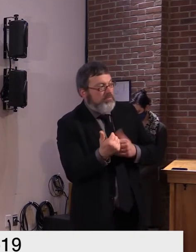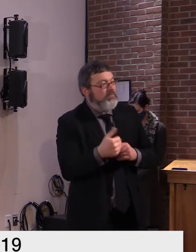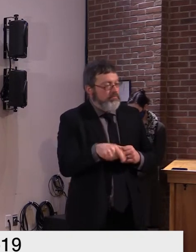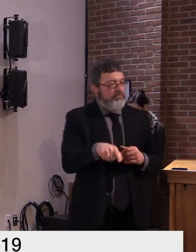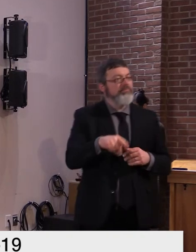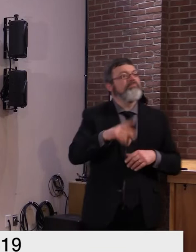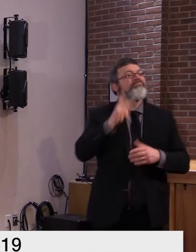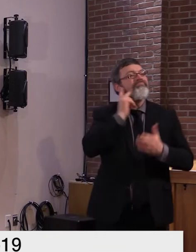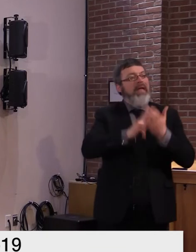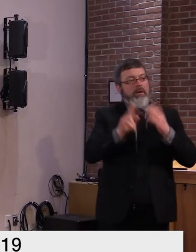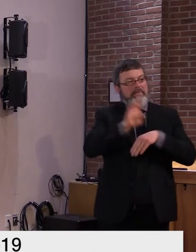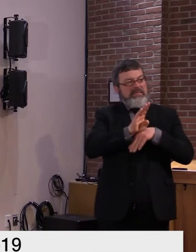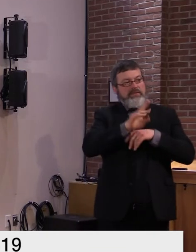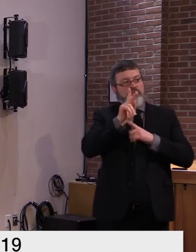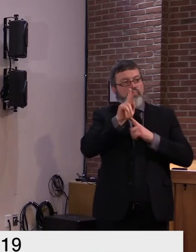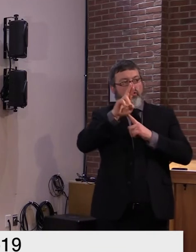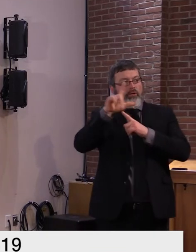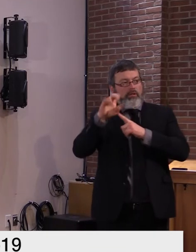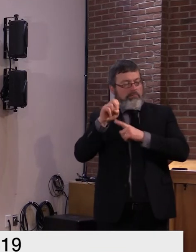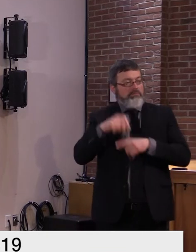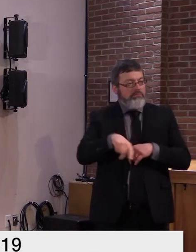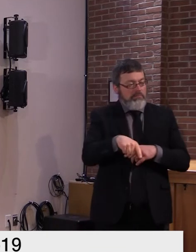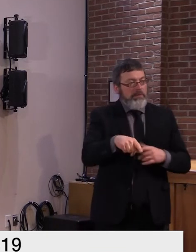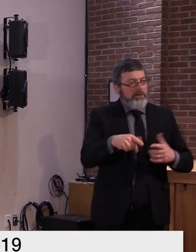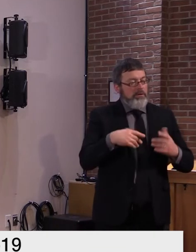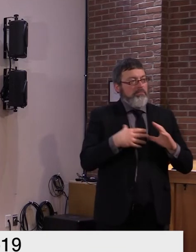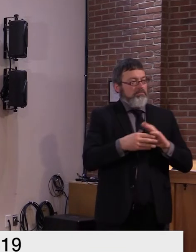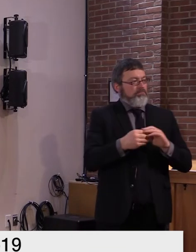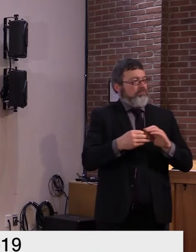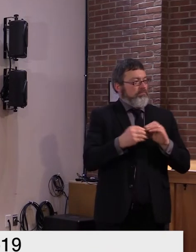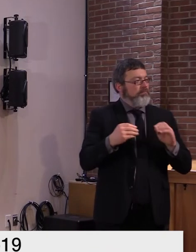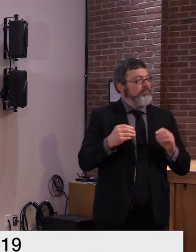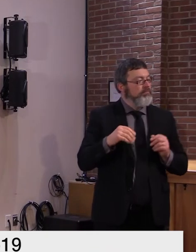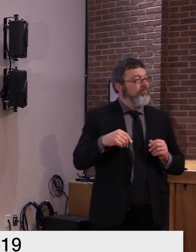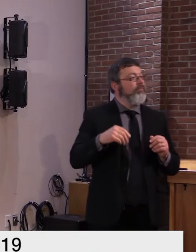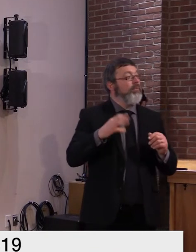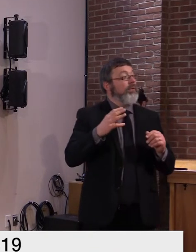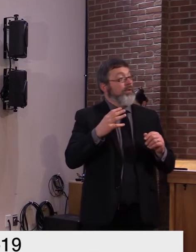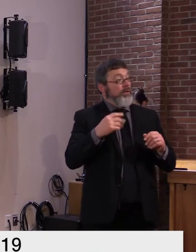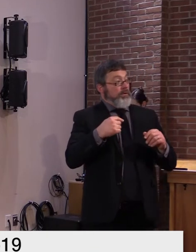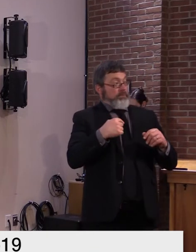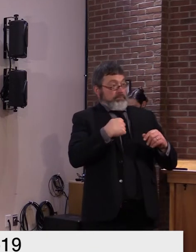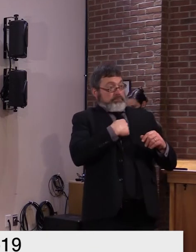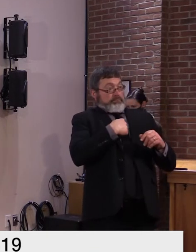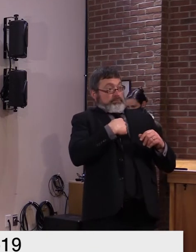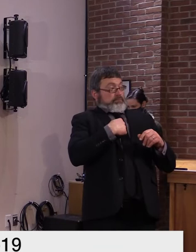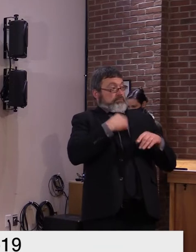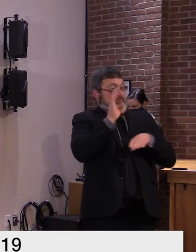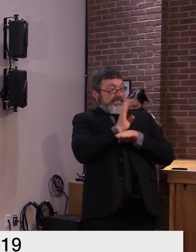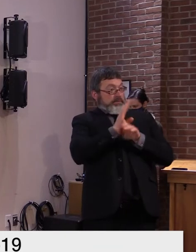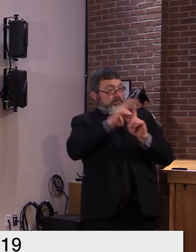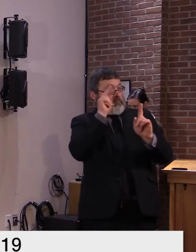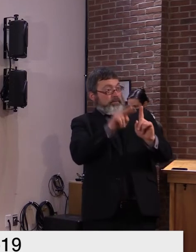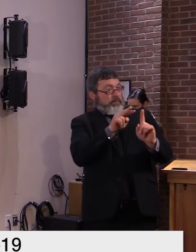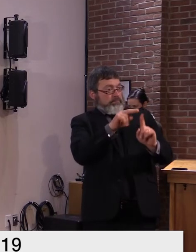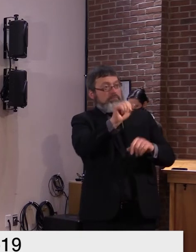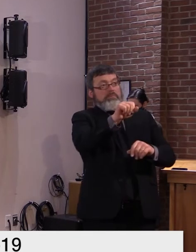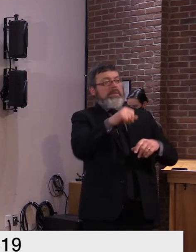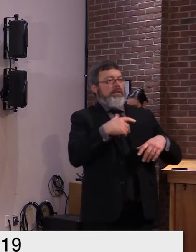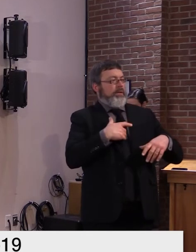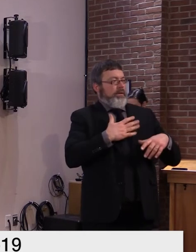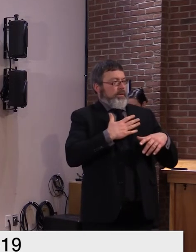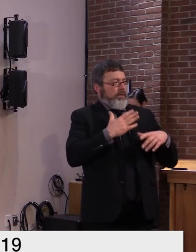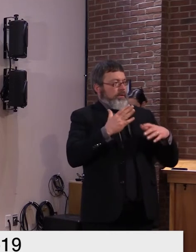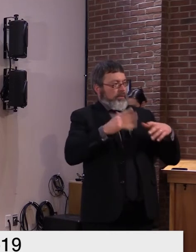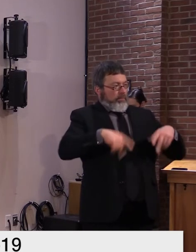we have have permitted multiple households to get together where it relates to